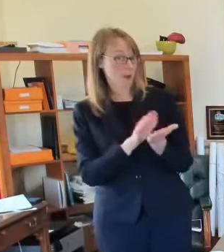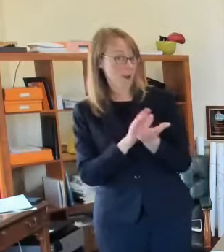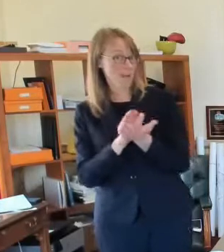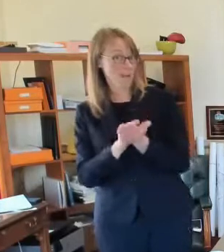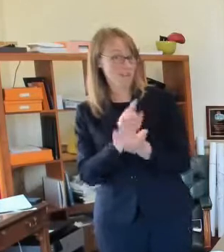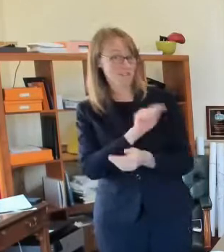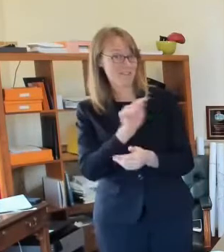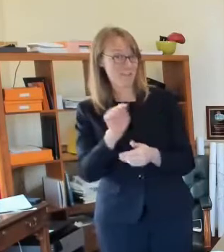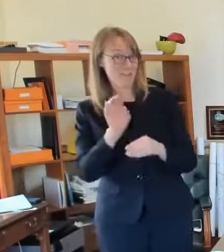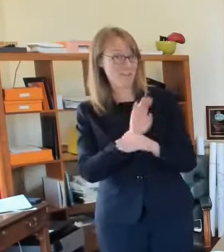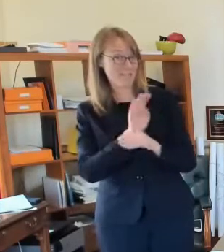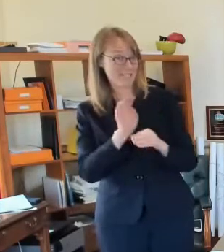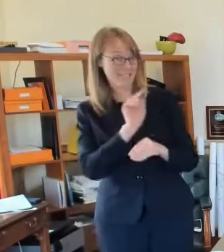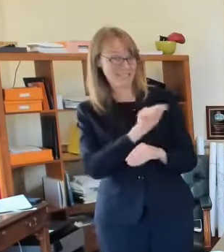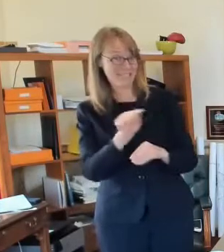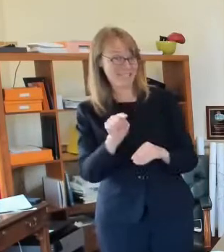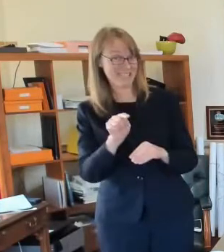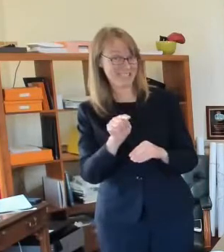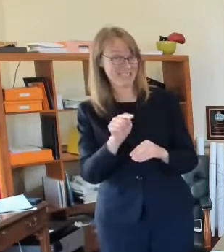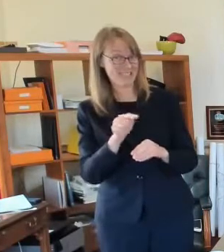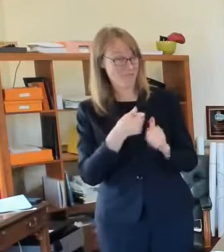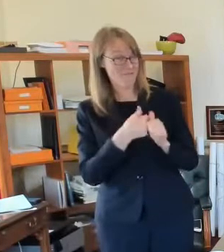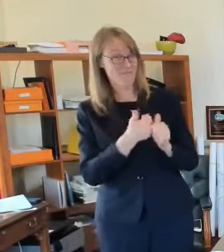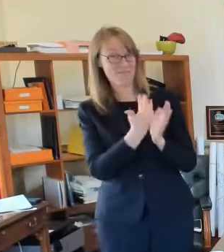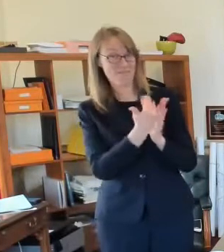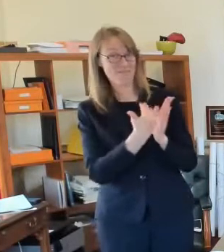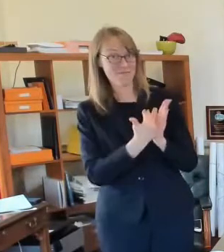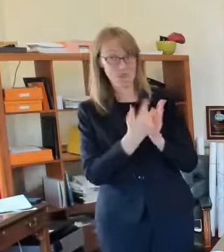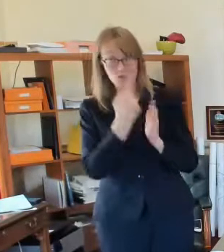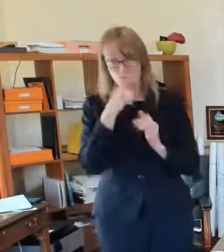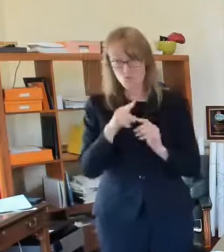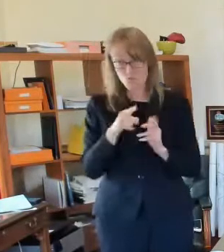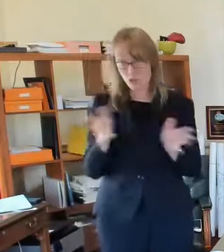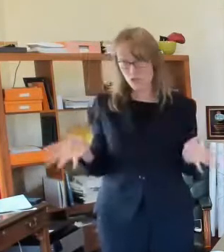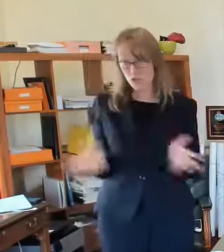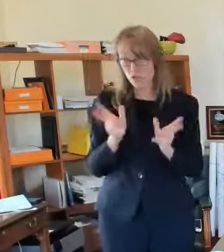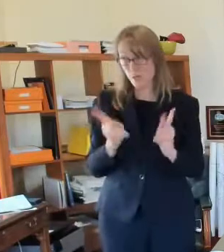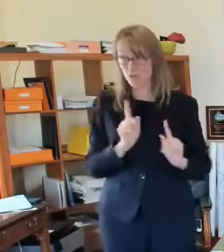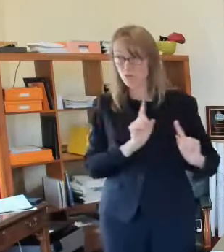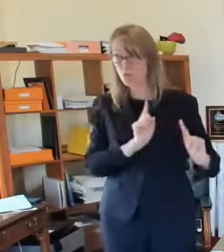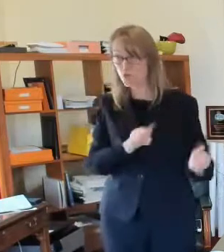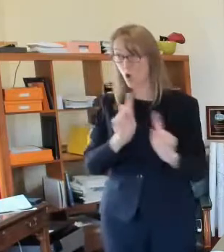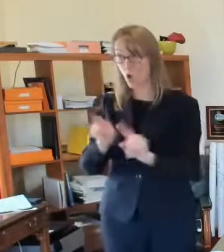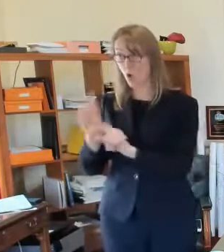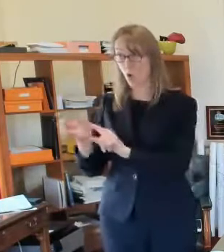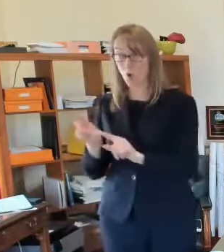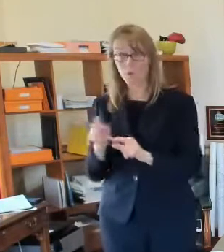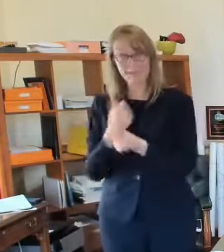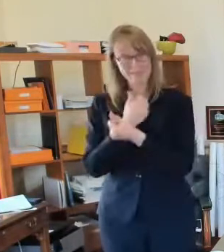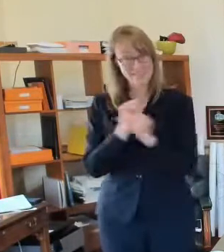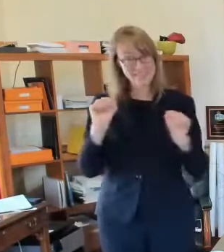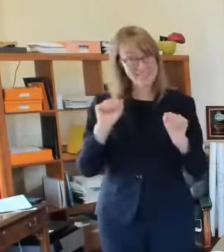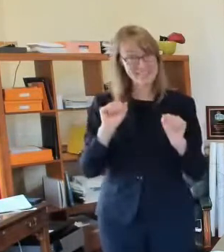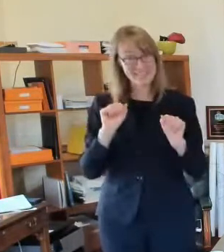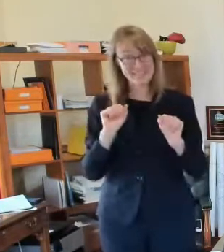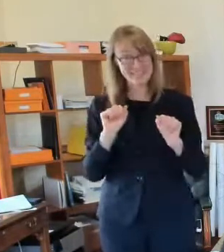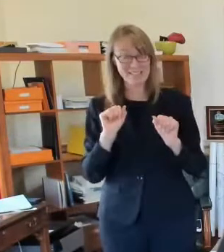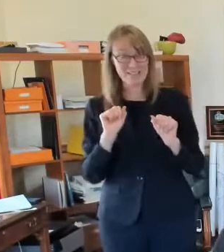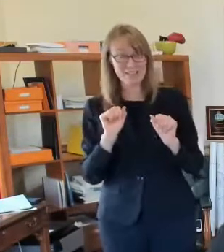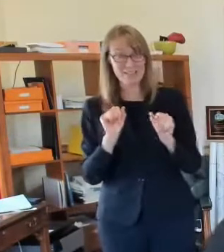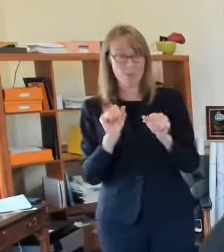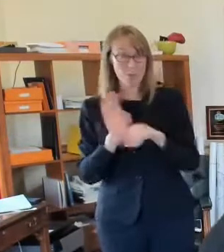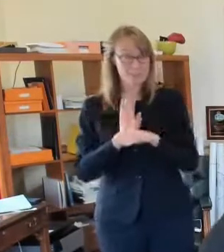could you please encourage folks to go to the restaurants and businesses that are following safety guidelines to keep people safe